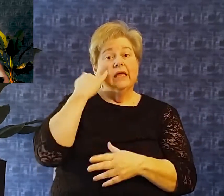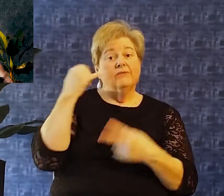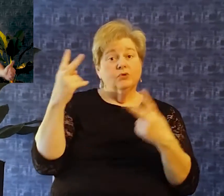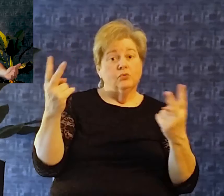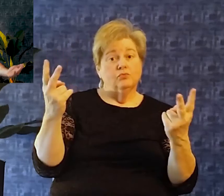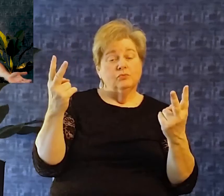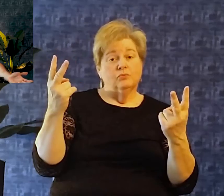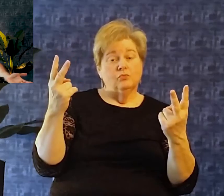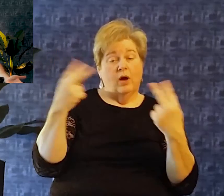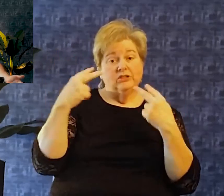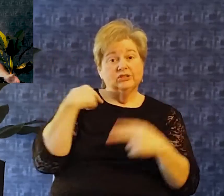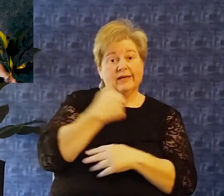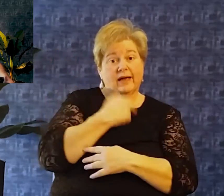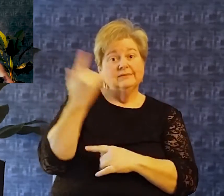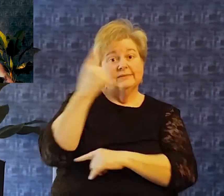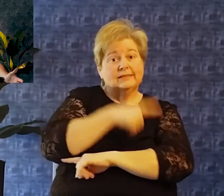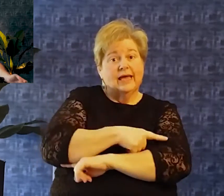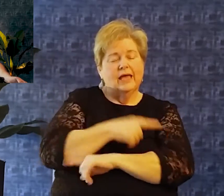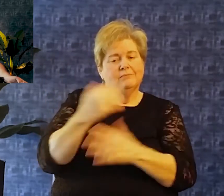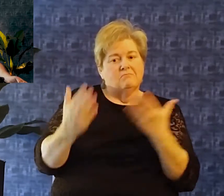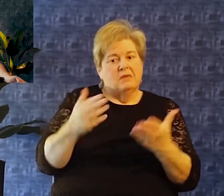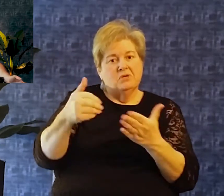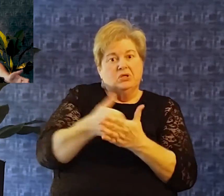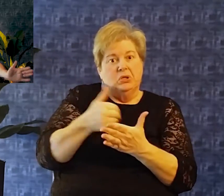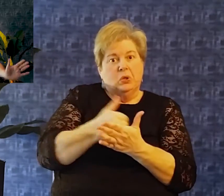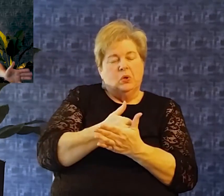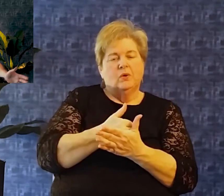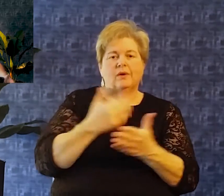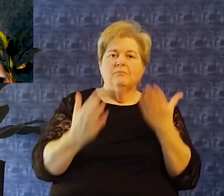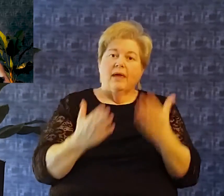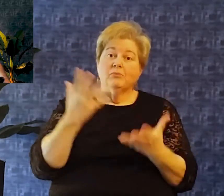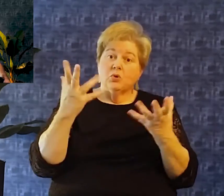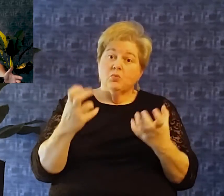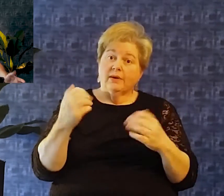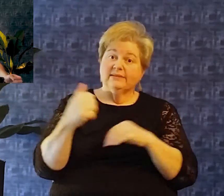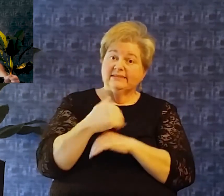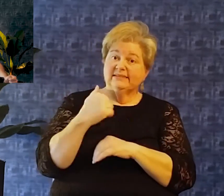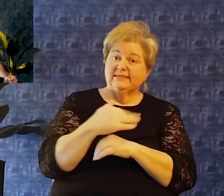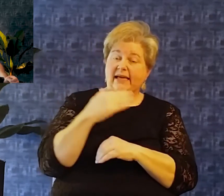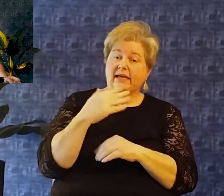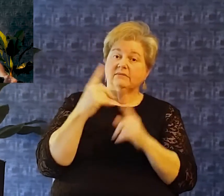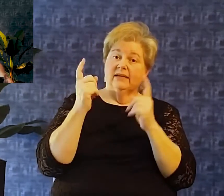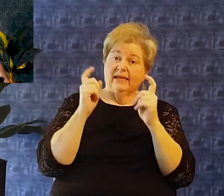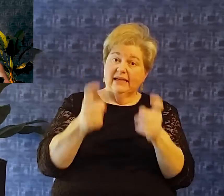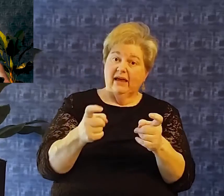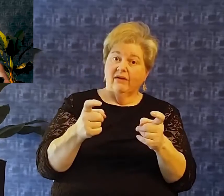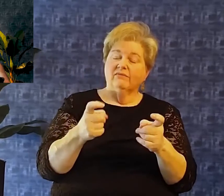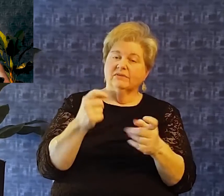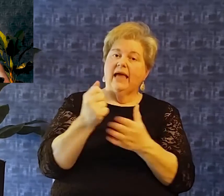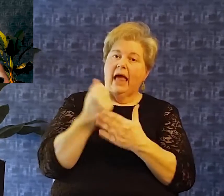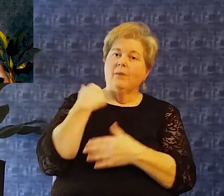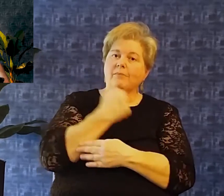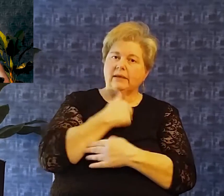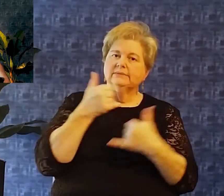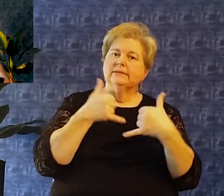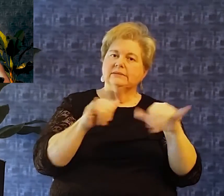so we can continue our ministry here You can go to our website grace nc.org and you're able to give